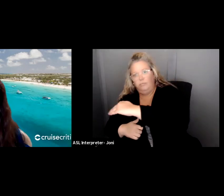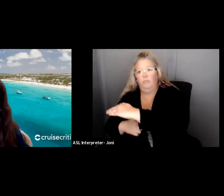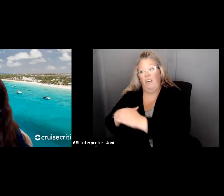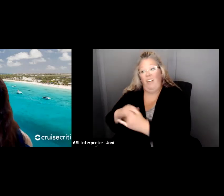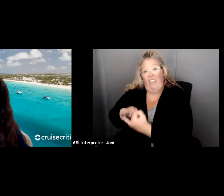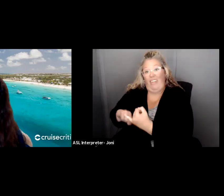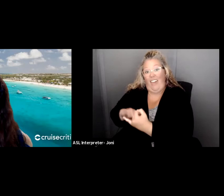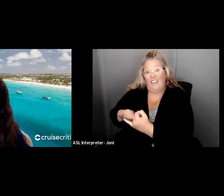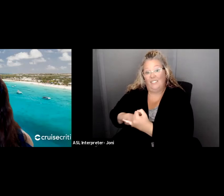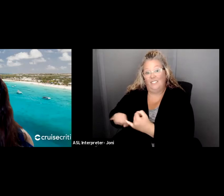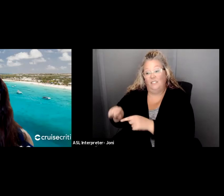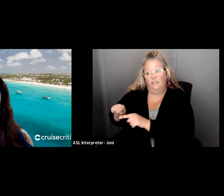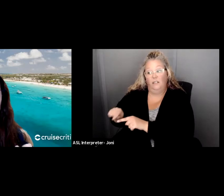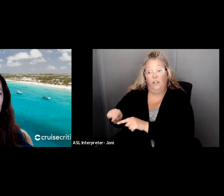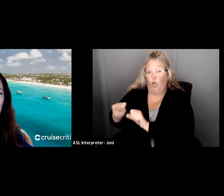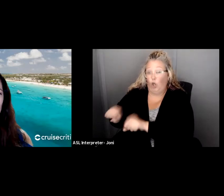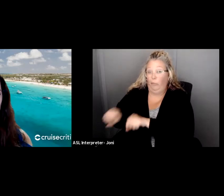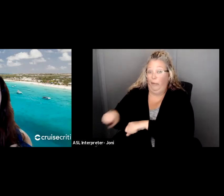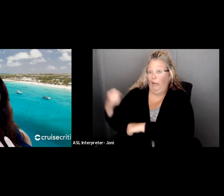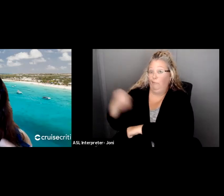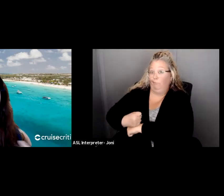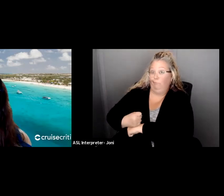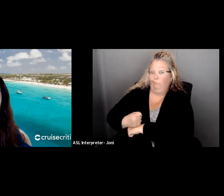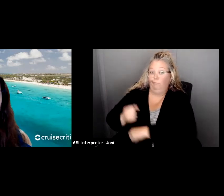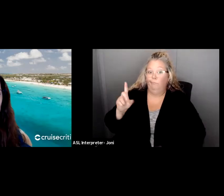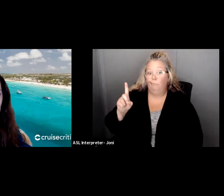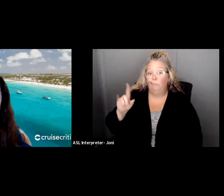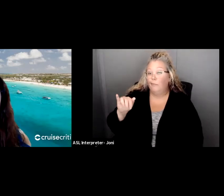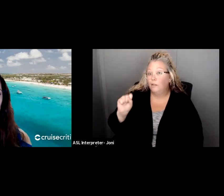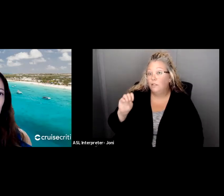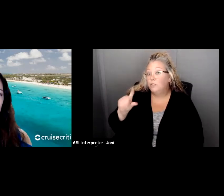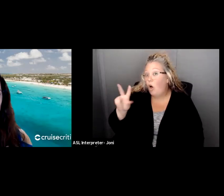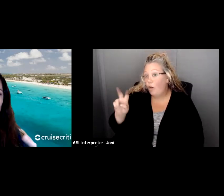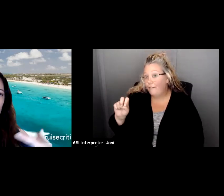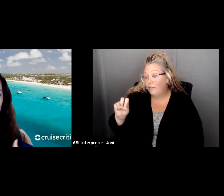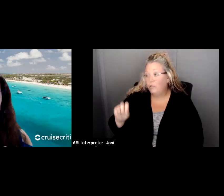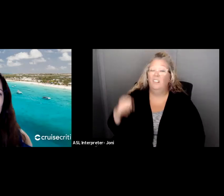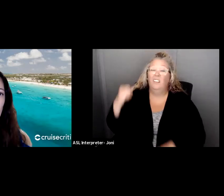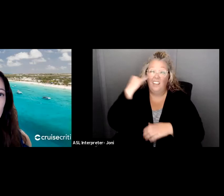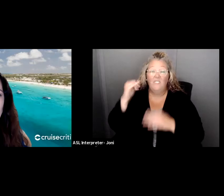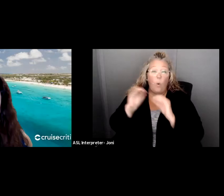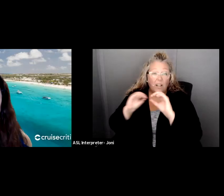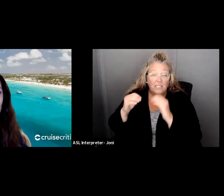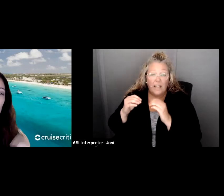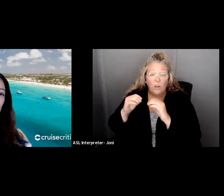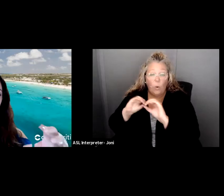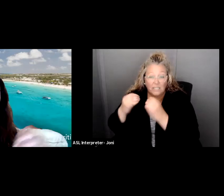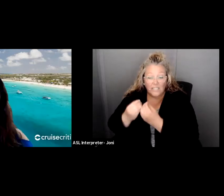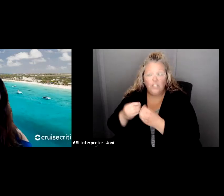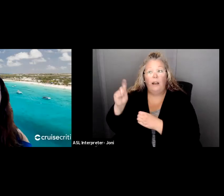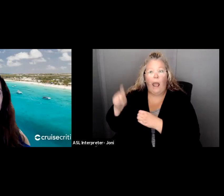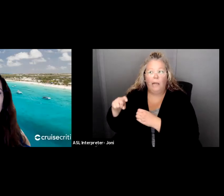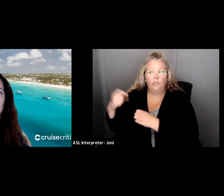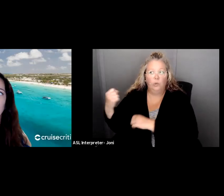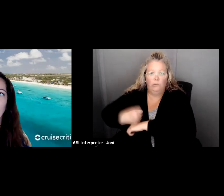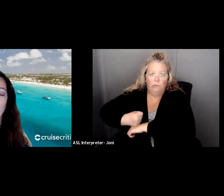could be dissolved. Now, if you have a disillusion of an organization, sometimes you might have two centers, you know, come together or a center